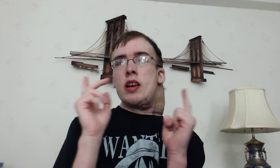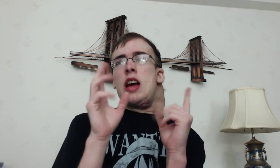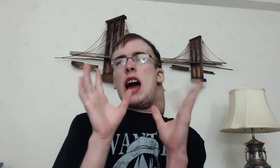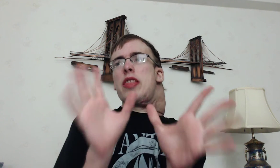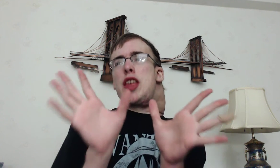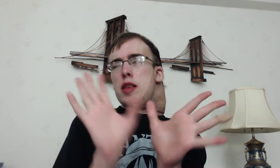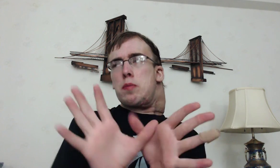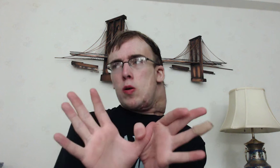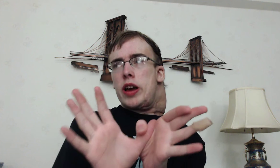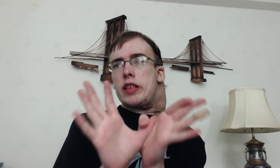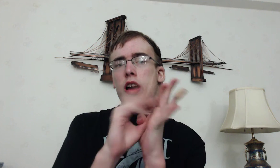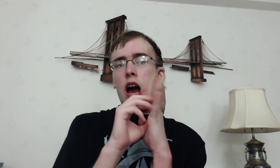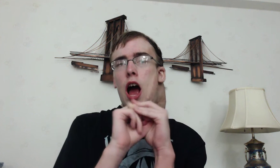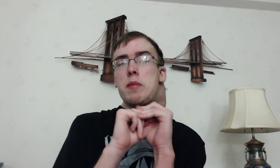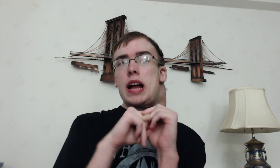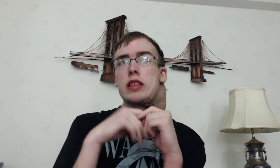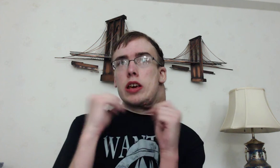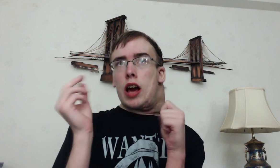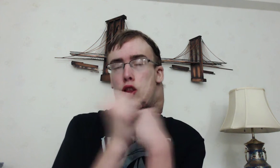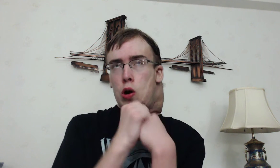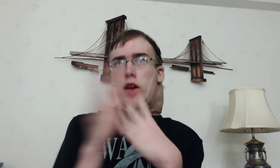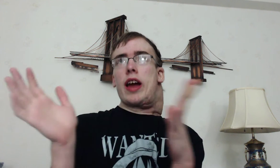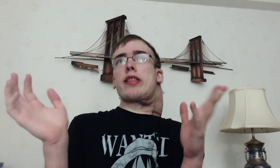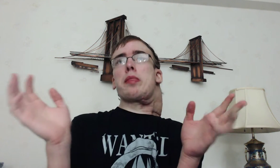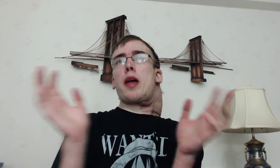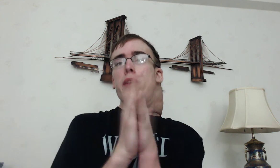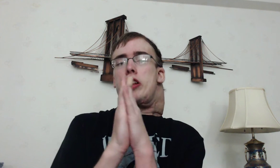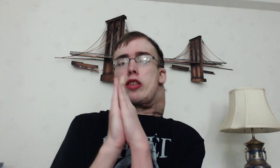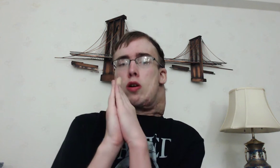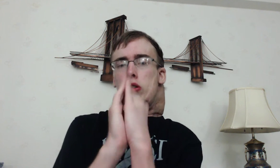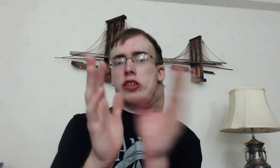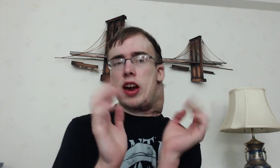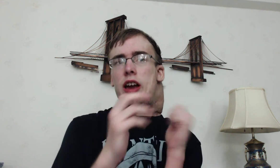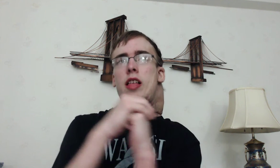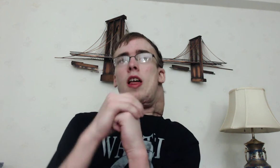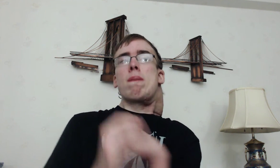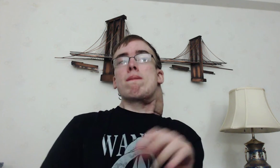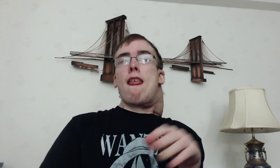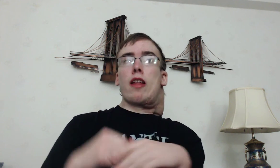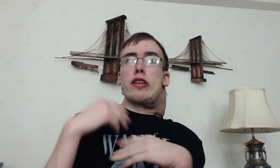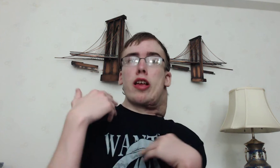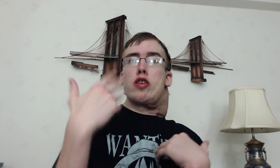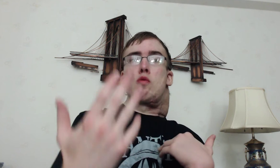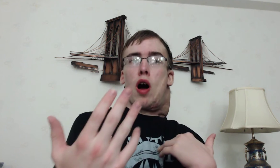At this point, I'm actually totally against it. My opinion has totally changed And I'd like to tell you why